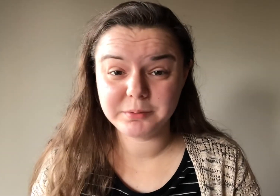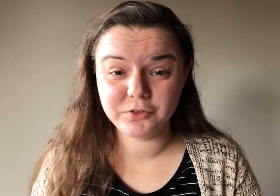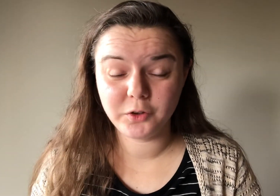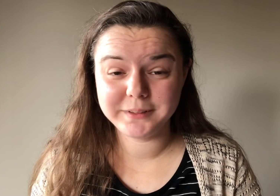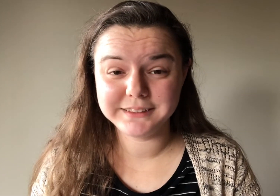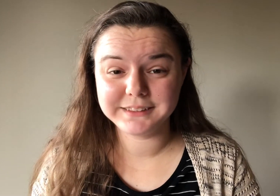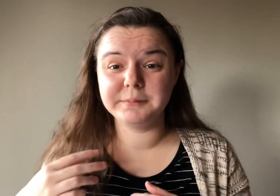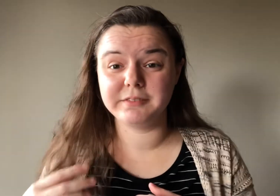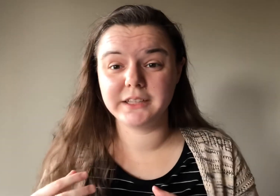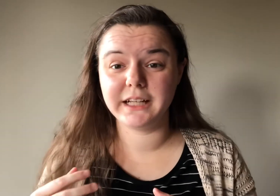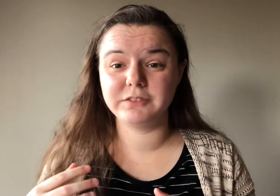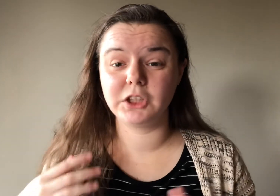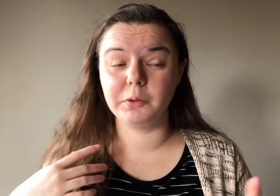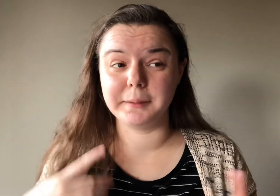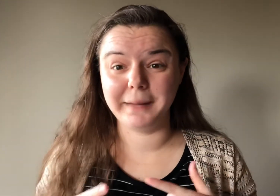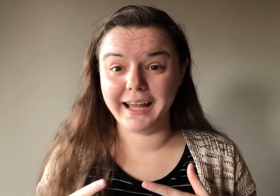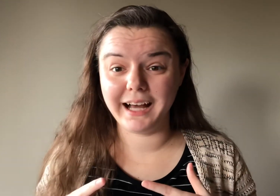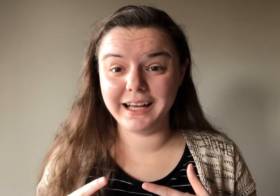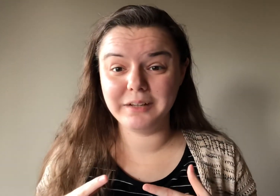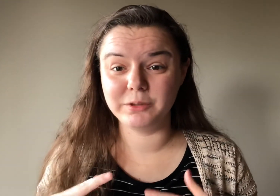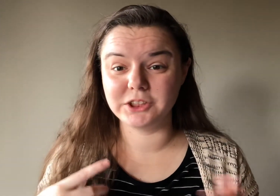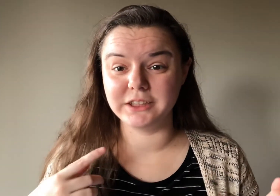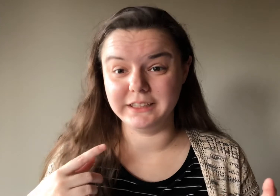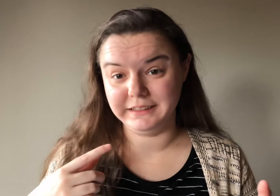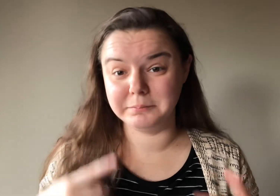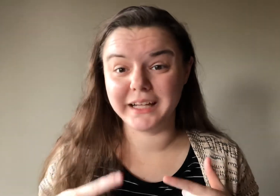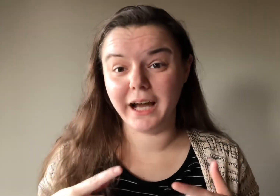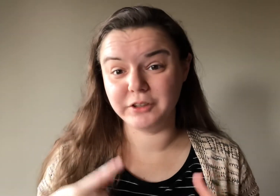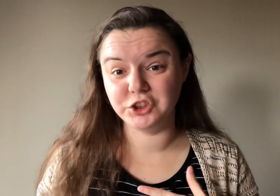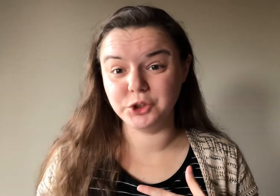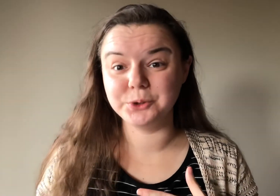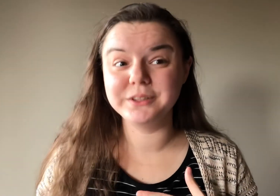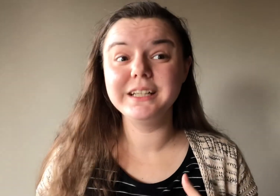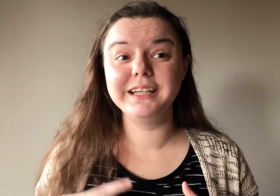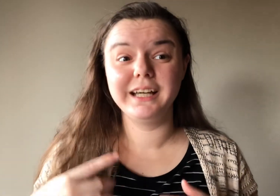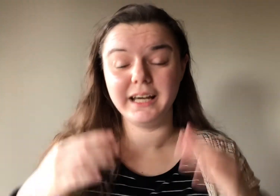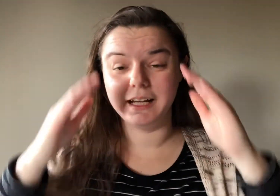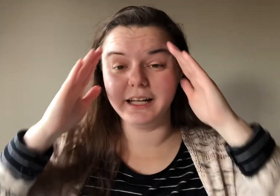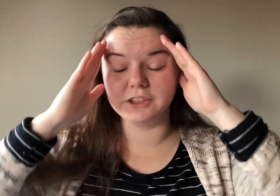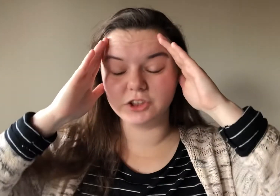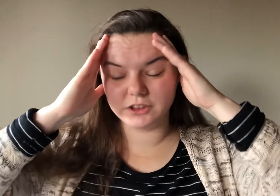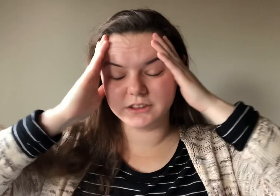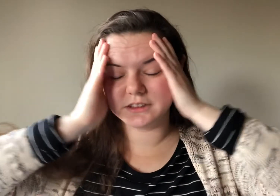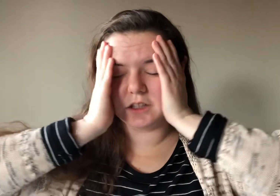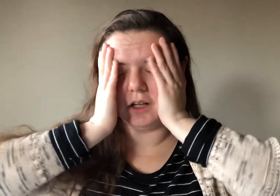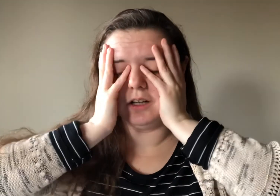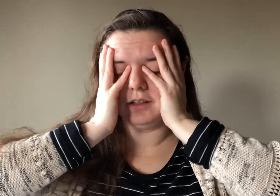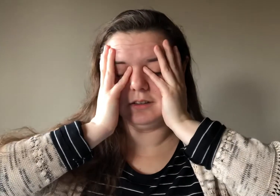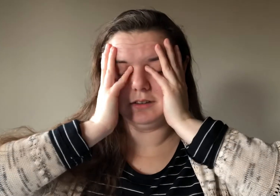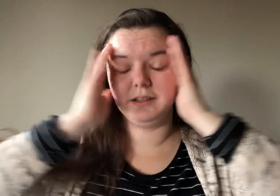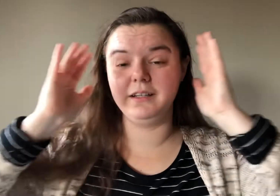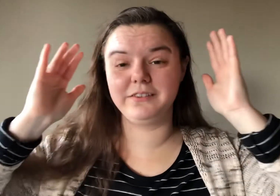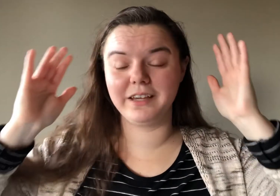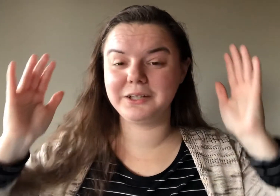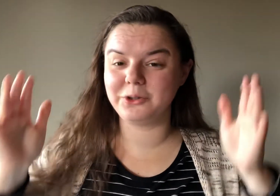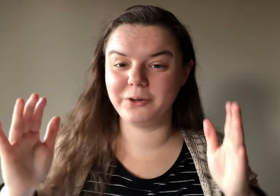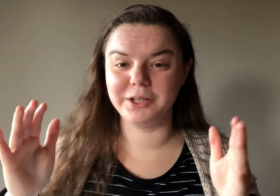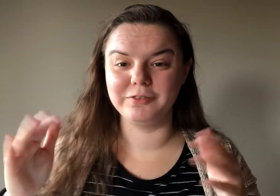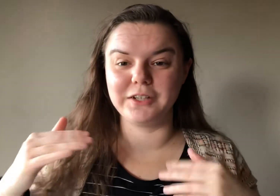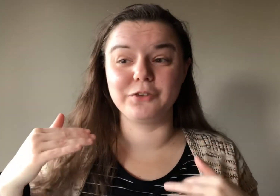performance. Definitely gonna have to go with my eye, which is Minghao and Jun. And it's just, it's like a choreo video.